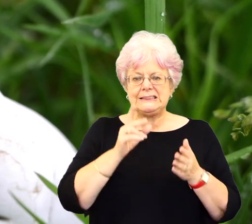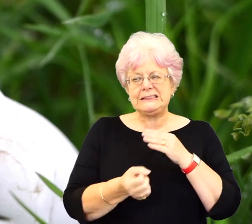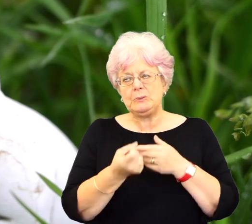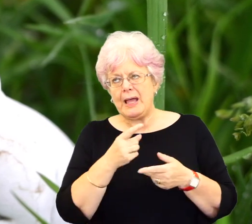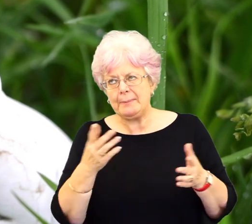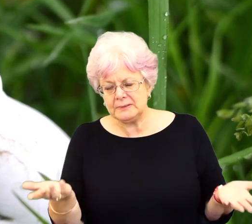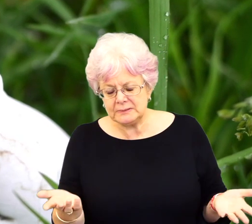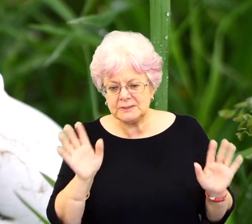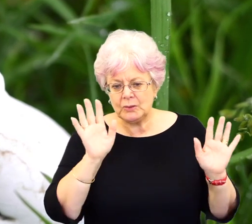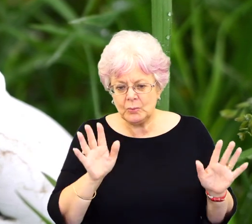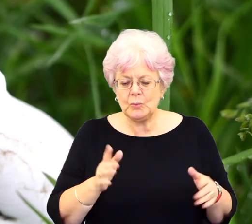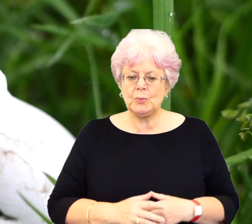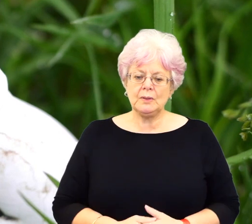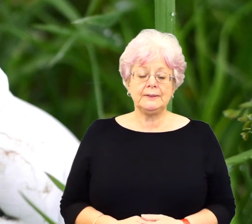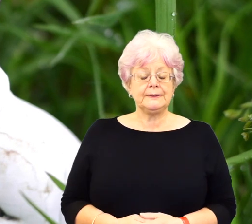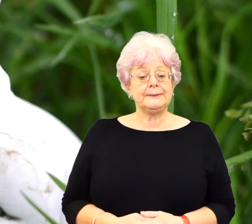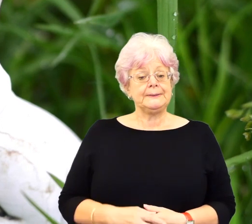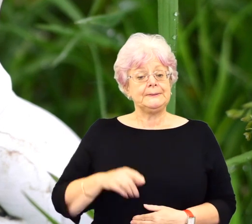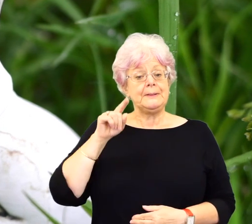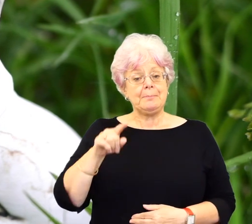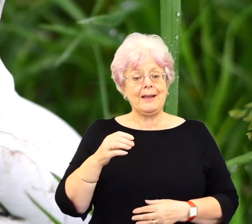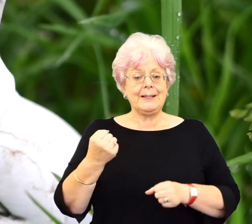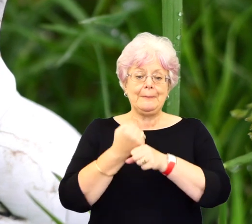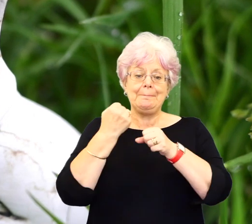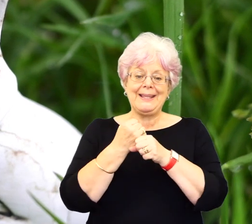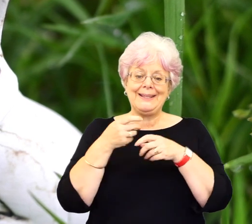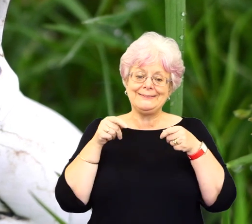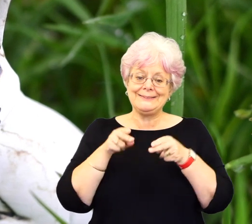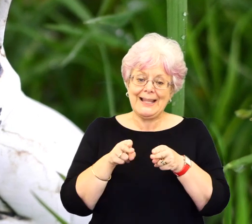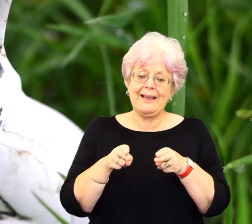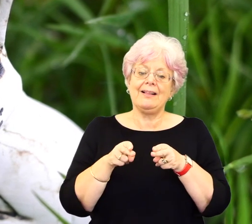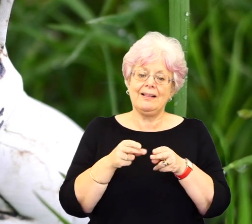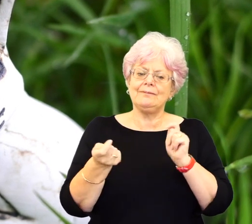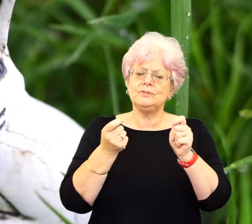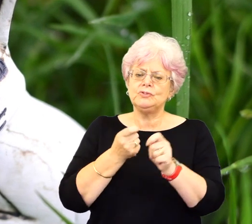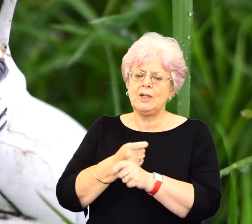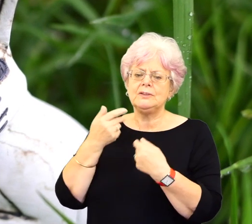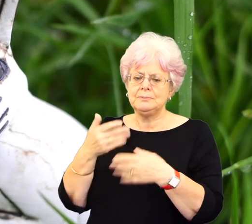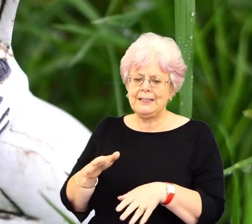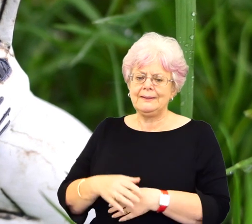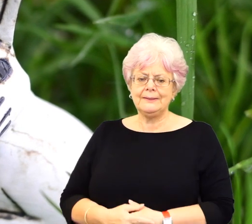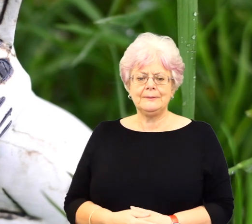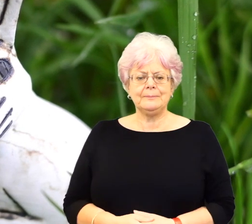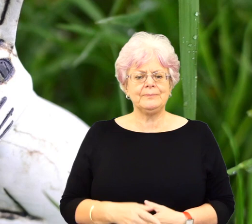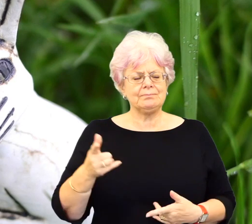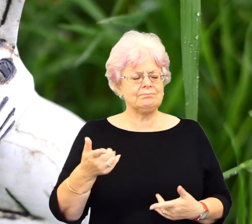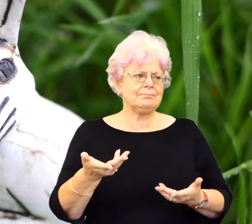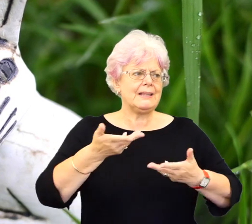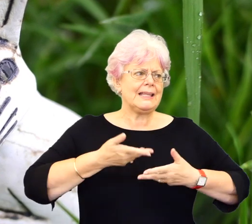turned out rather than, so, yeah, so my, my making techniques changed, and, uh, and that kind of stuff, and so,